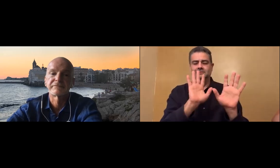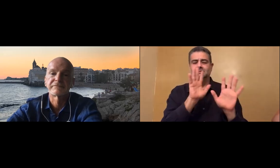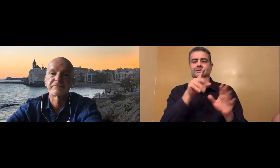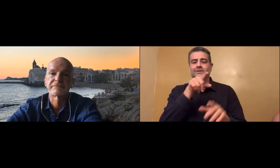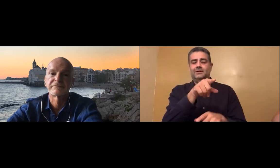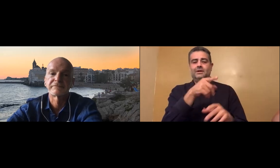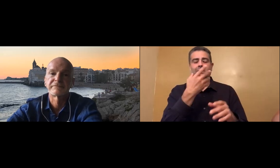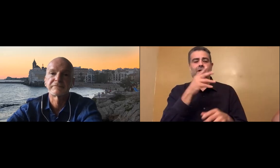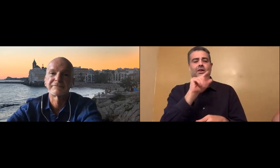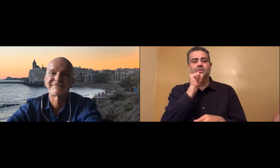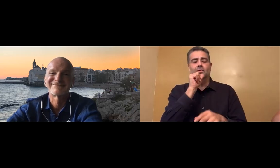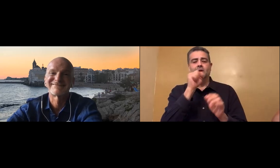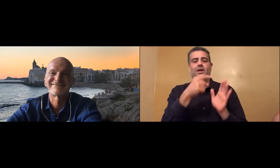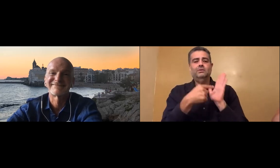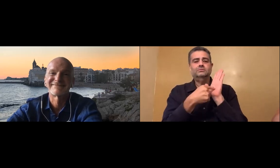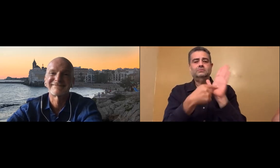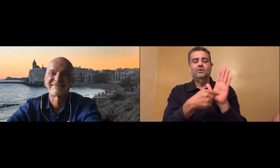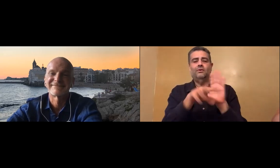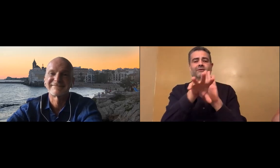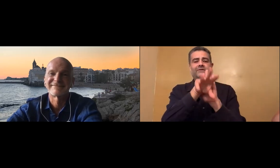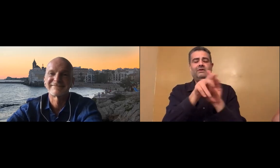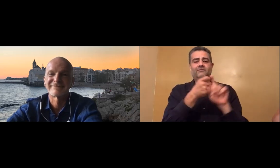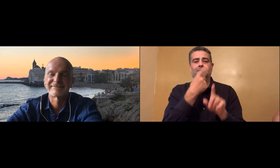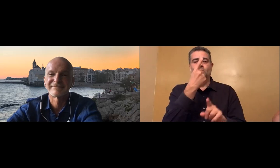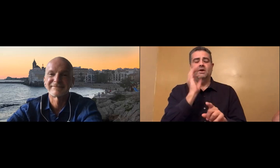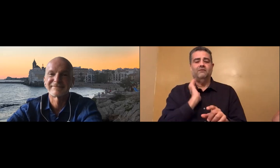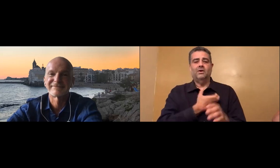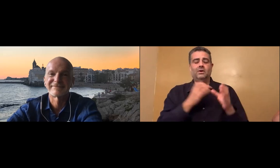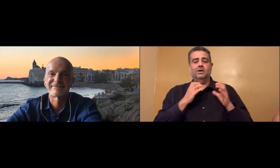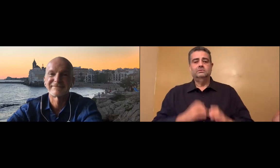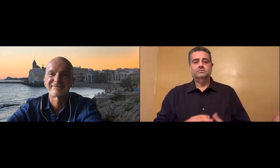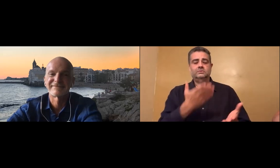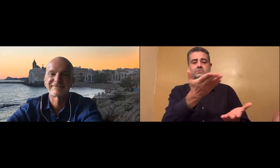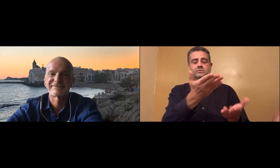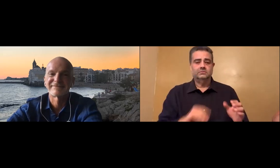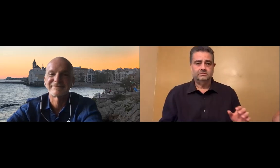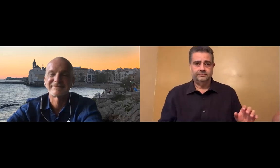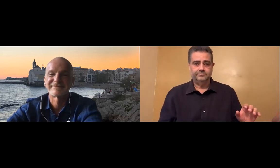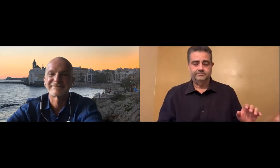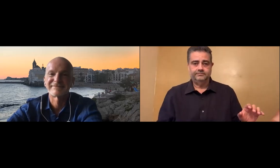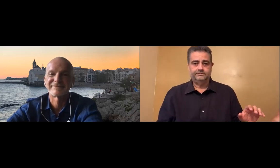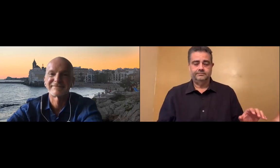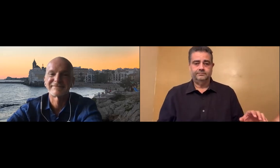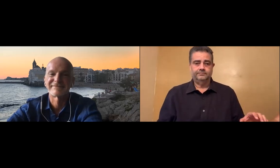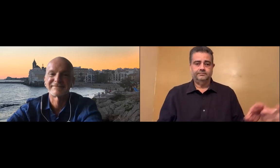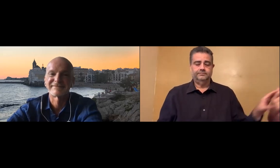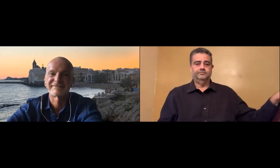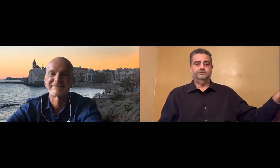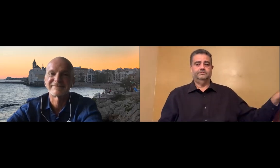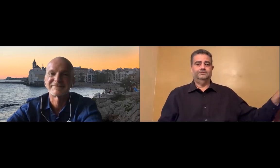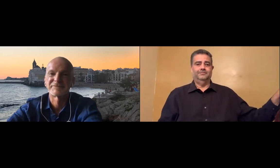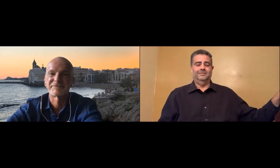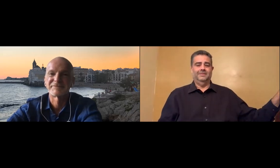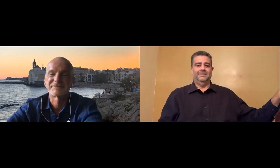see. I promise it's the last video. So. So tour, can you show the video with one of our customers.